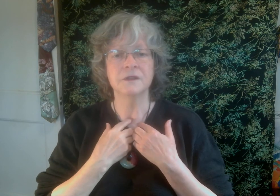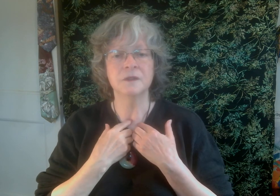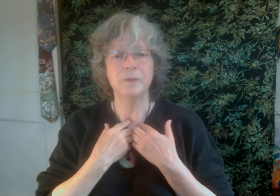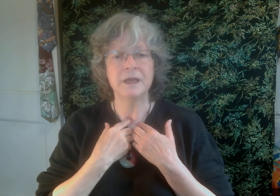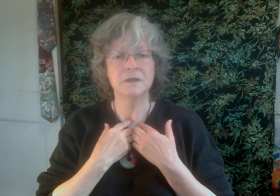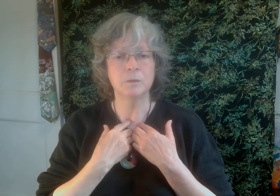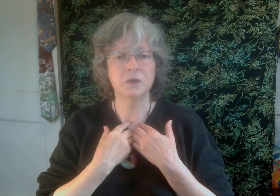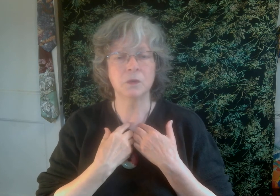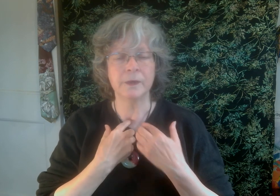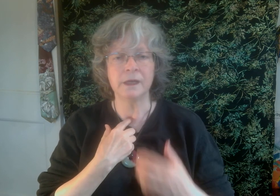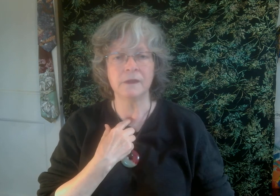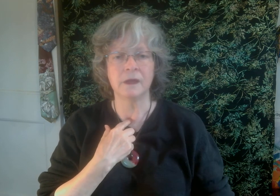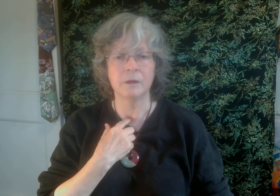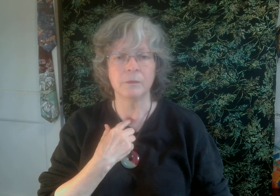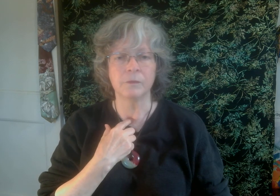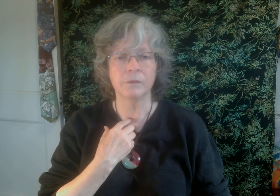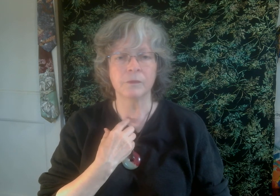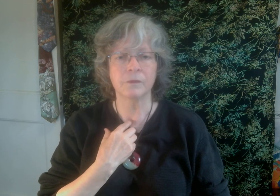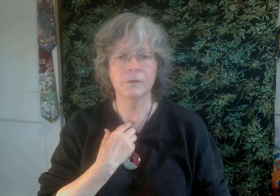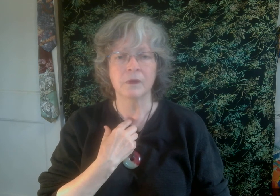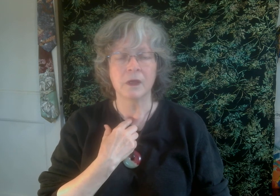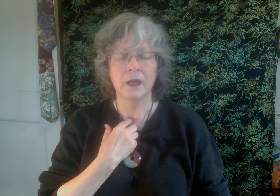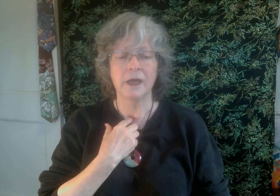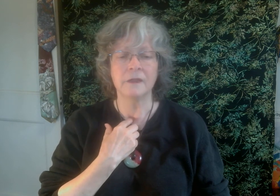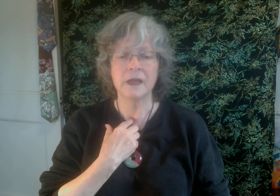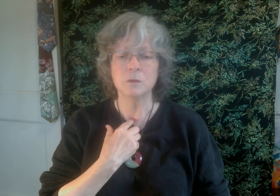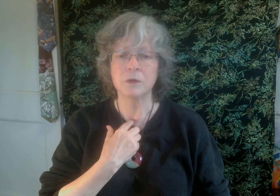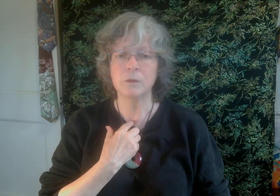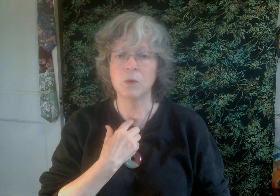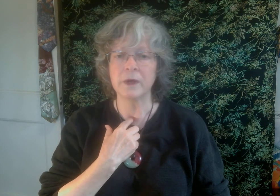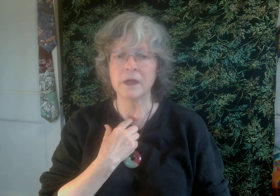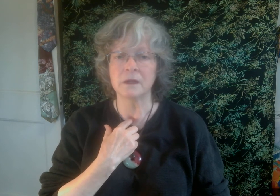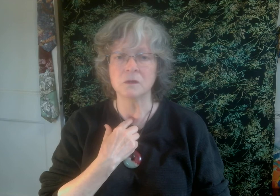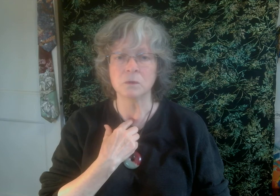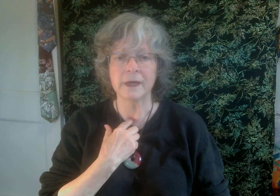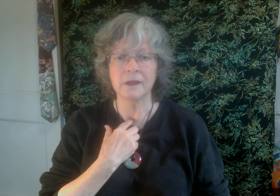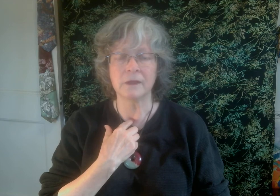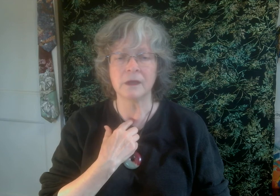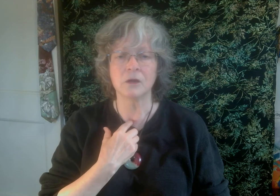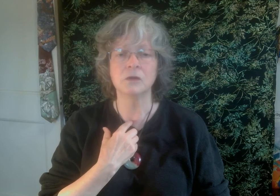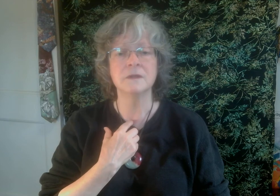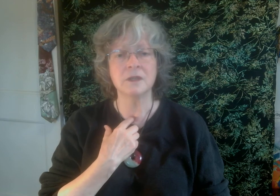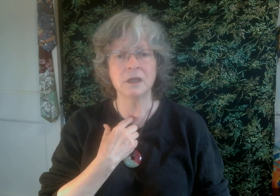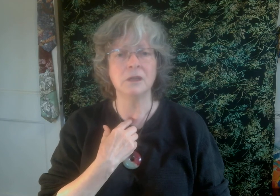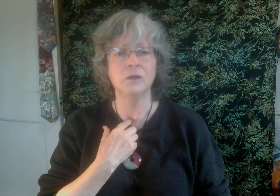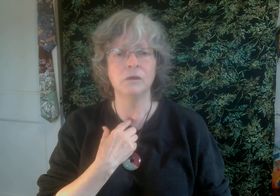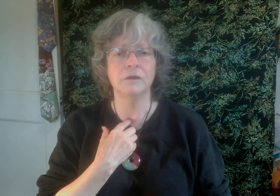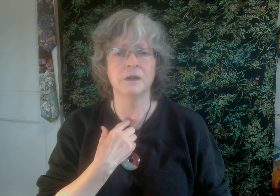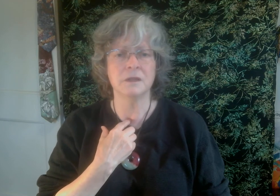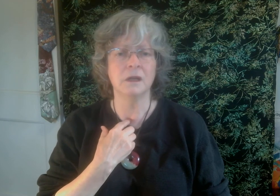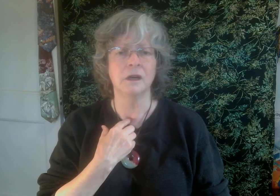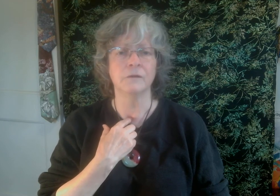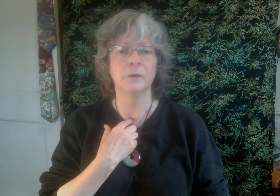space between them. And that's where the point is, right there. Don't stick in too far. It's not comfortable.